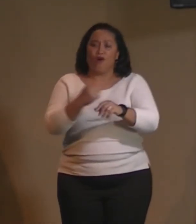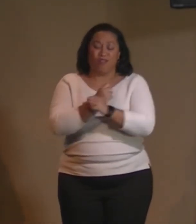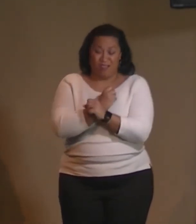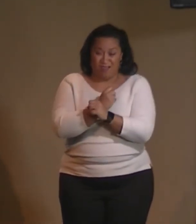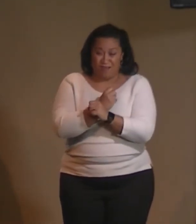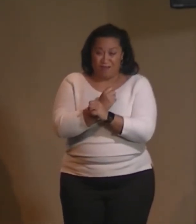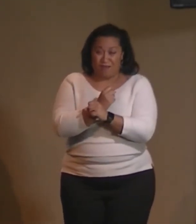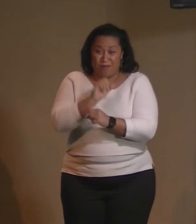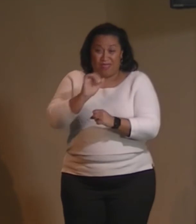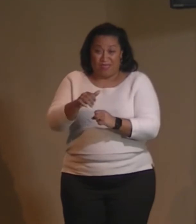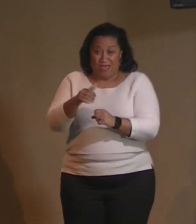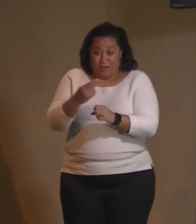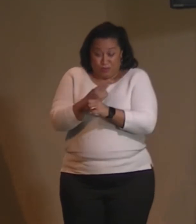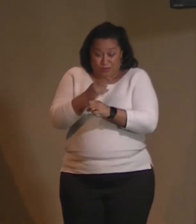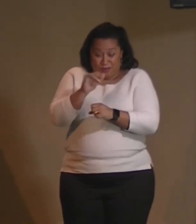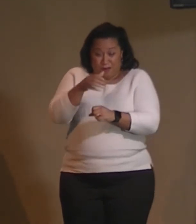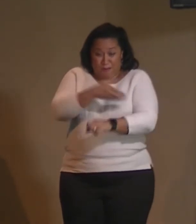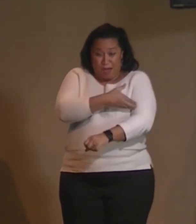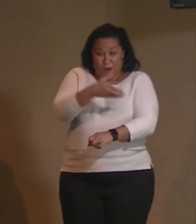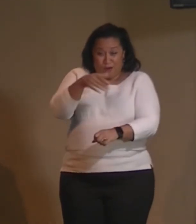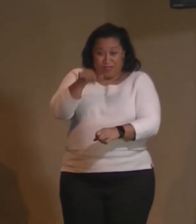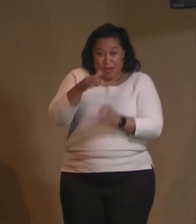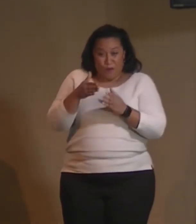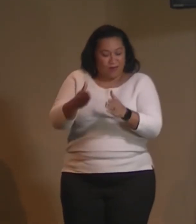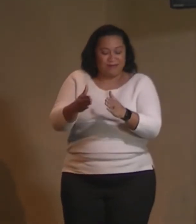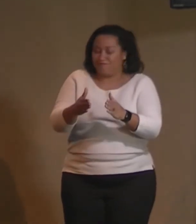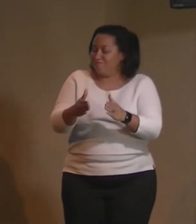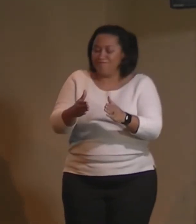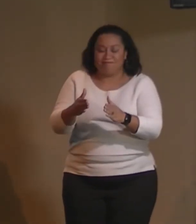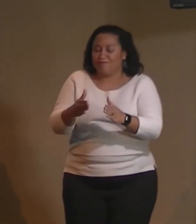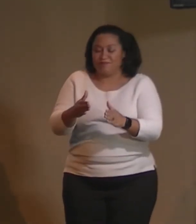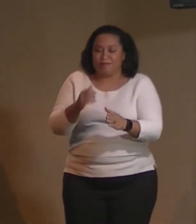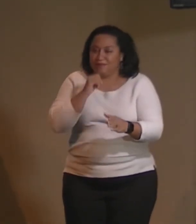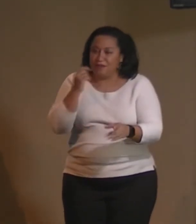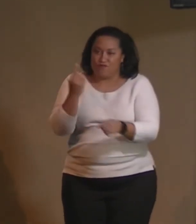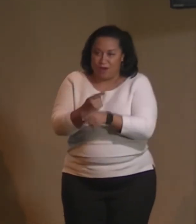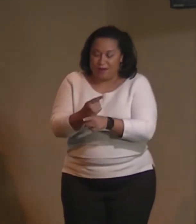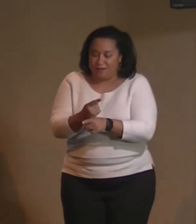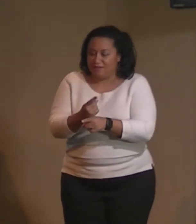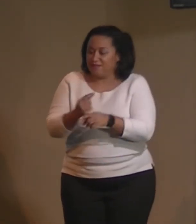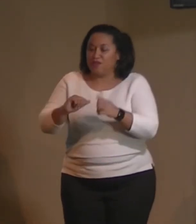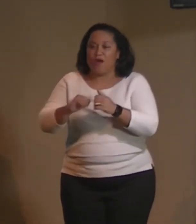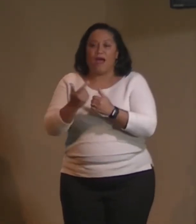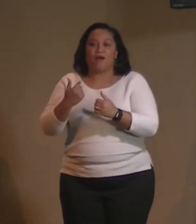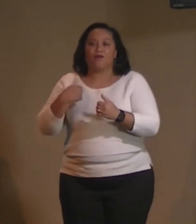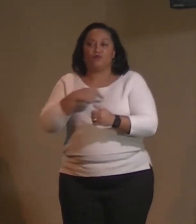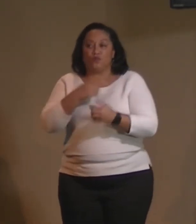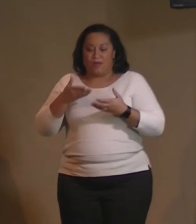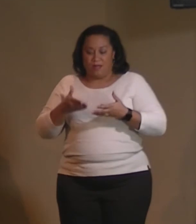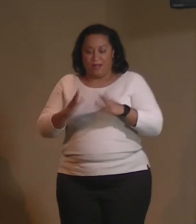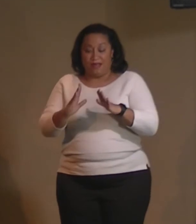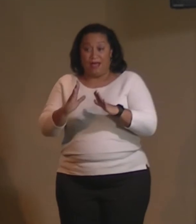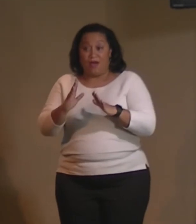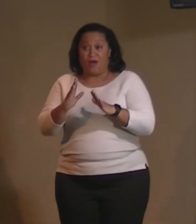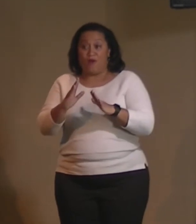this power so how do we give ourselves permission to hold both and